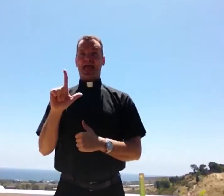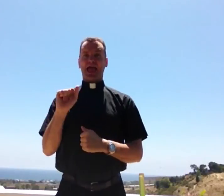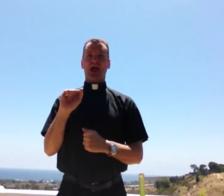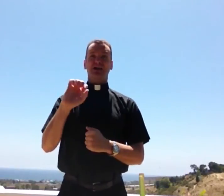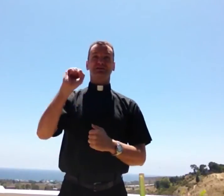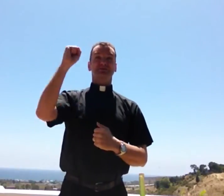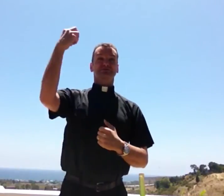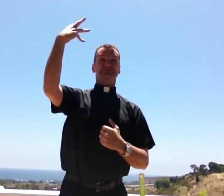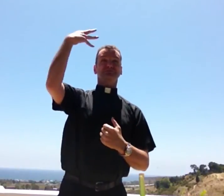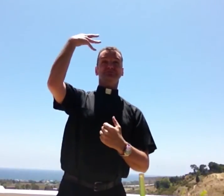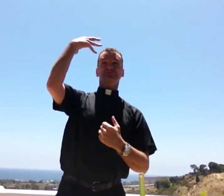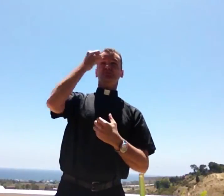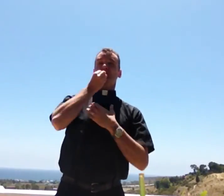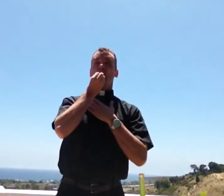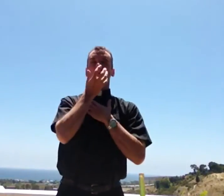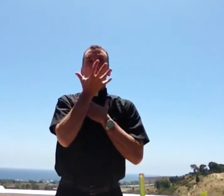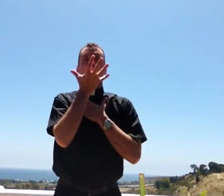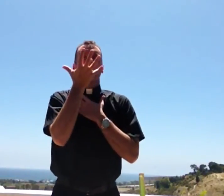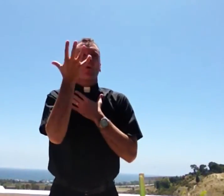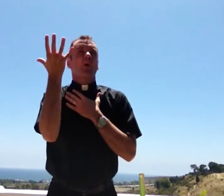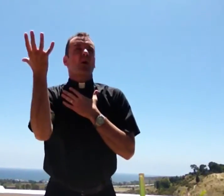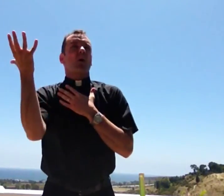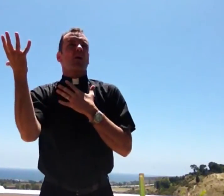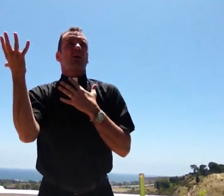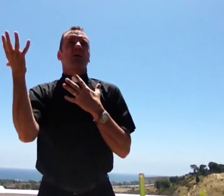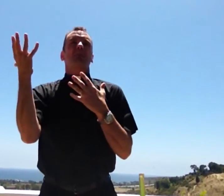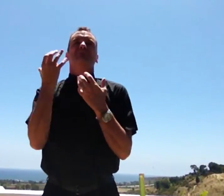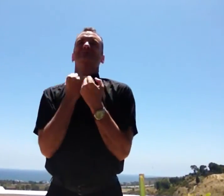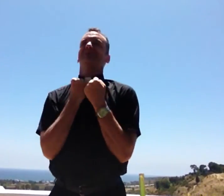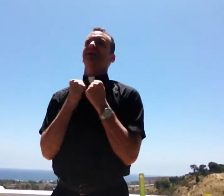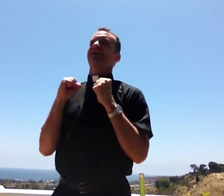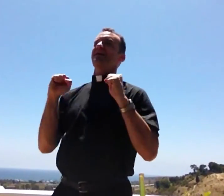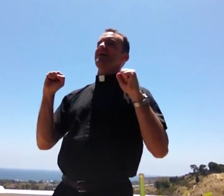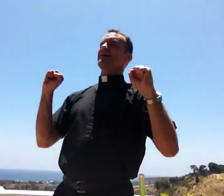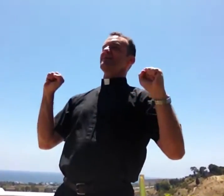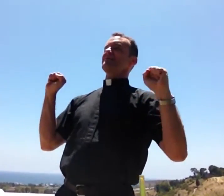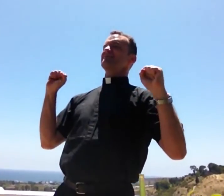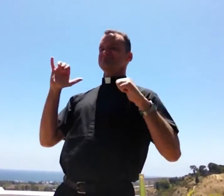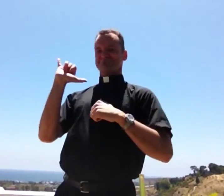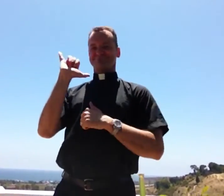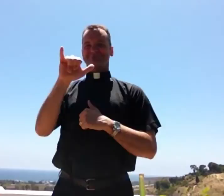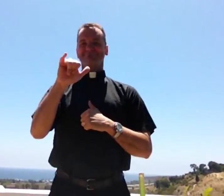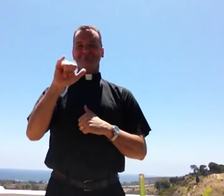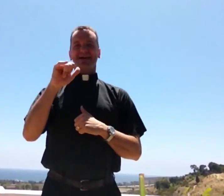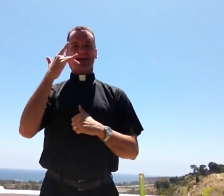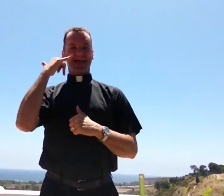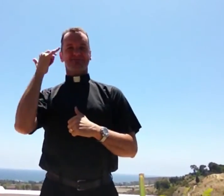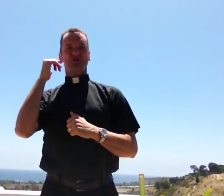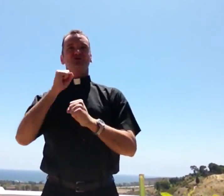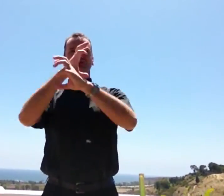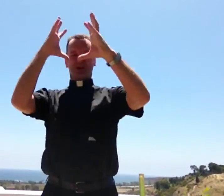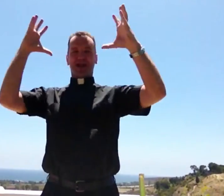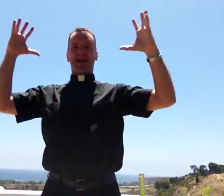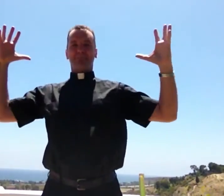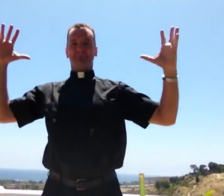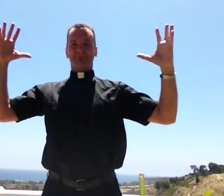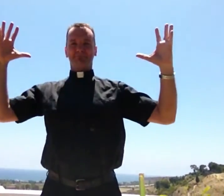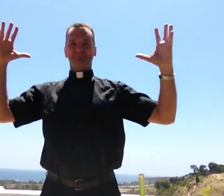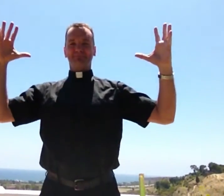I'd be safe and warm if I was in LA, California Dreaming